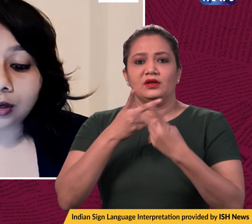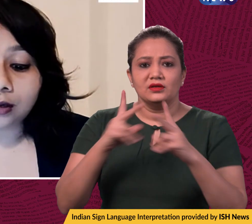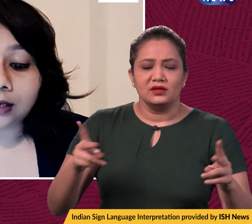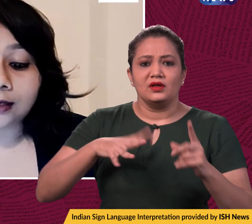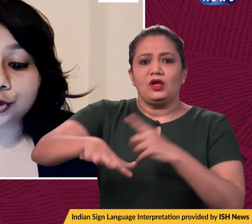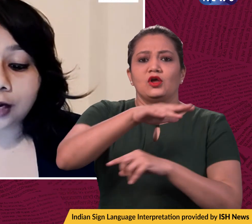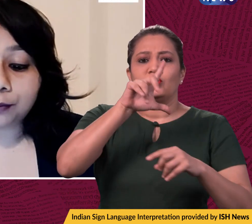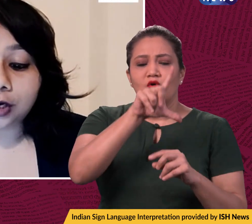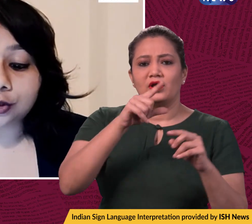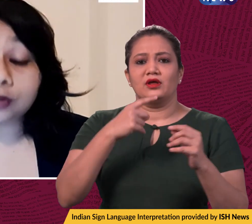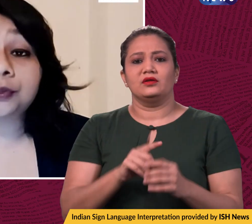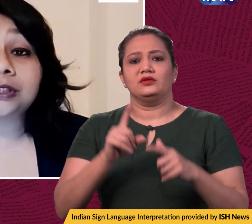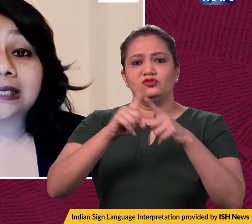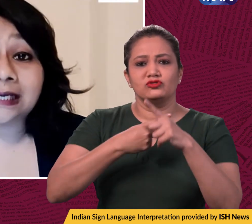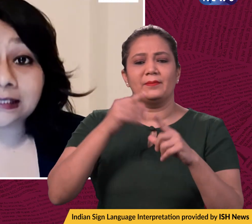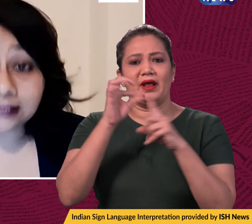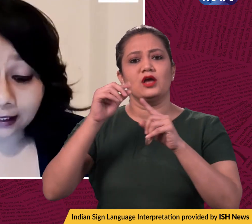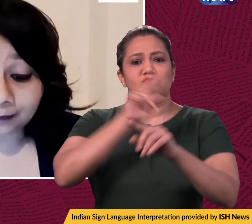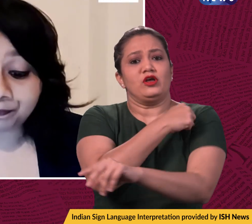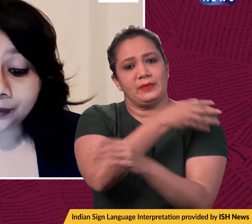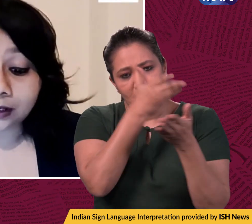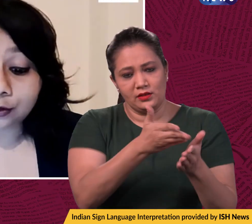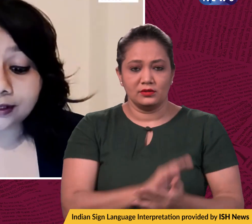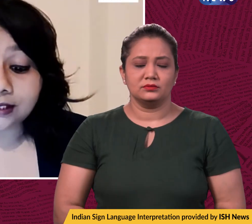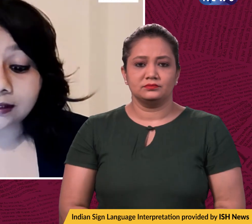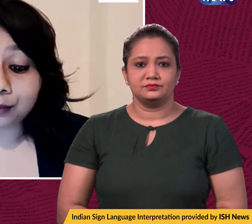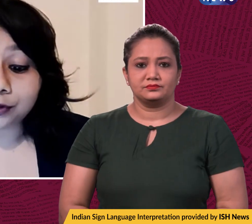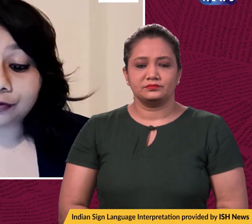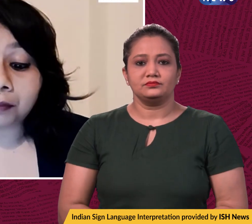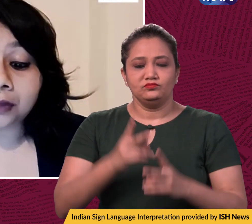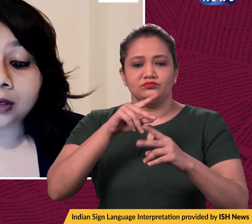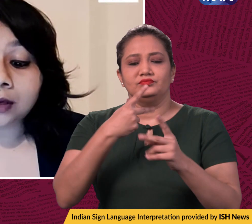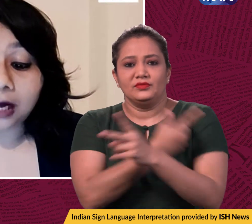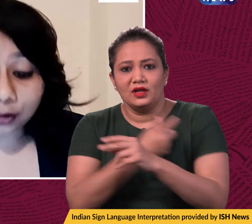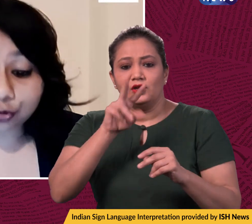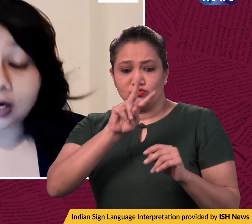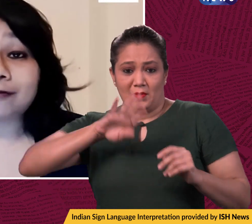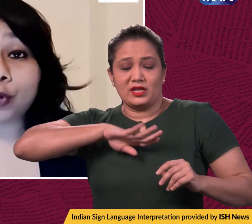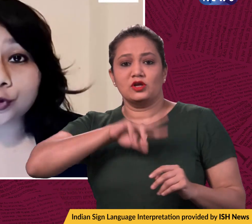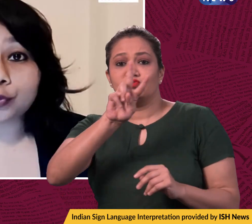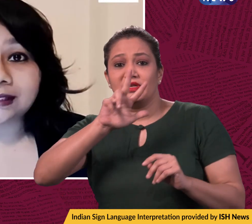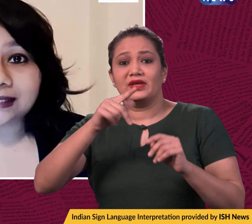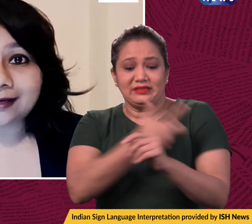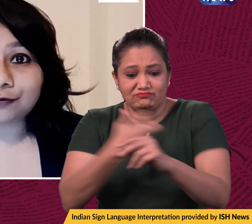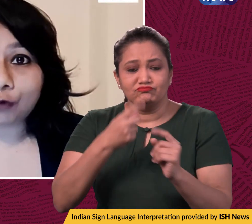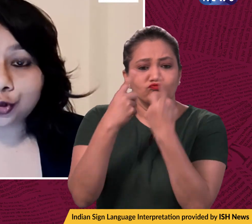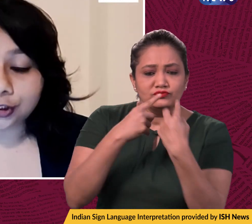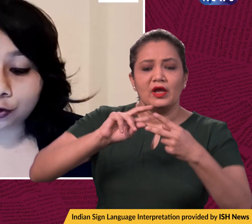Nayib Jayabrakash Hospital in Delhi. Now, 28 samples from Maharashtra have also been sent for genome